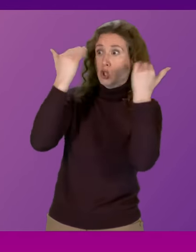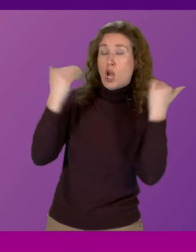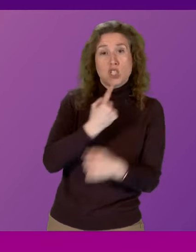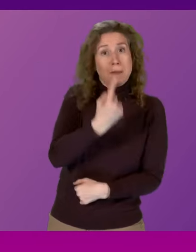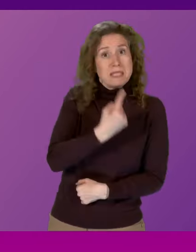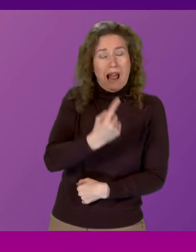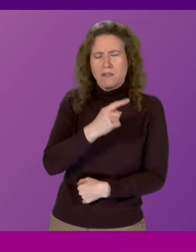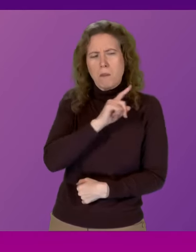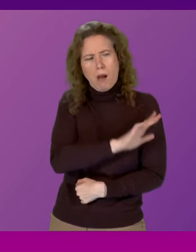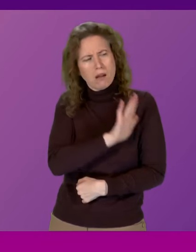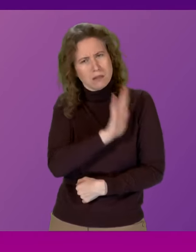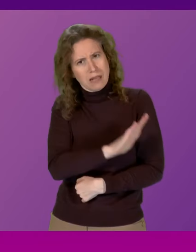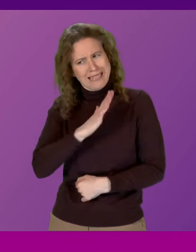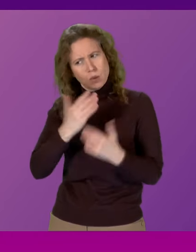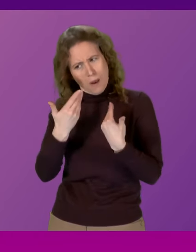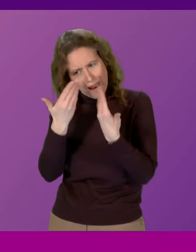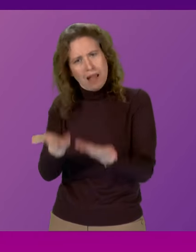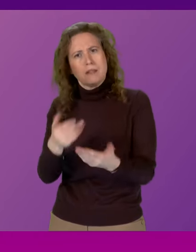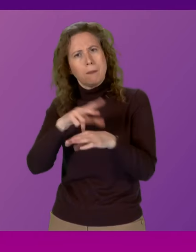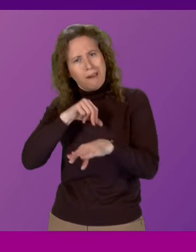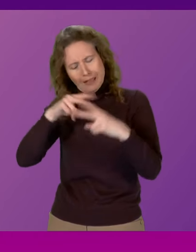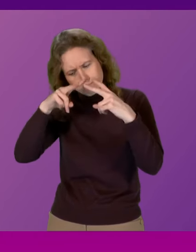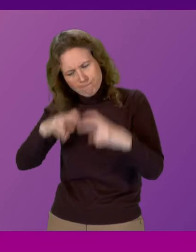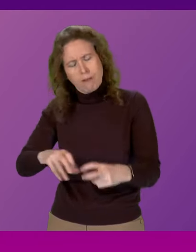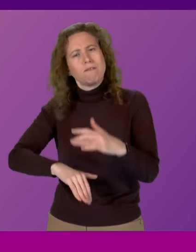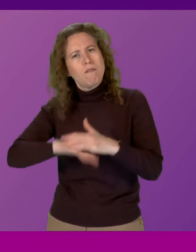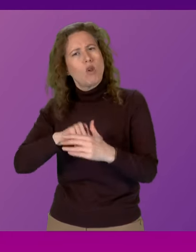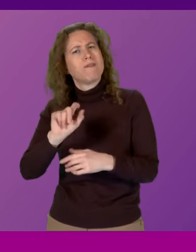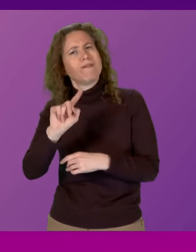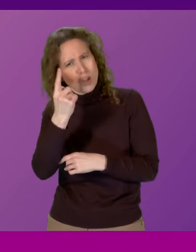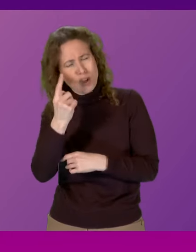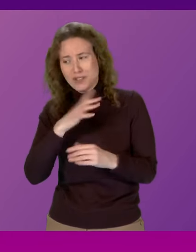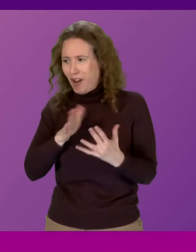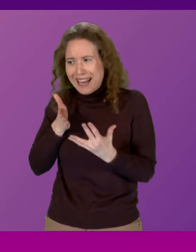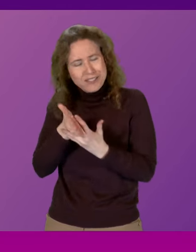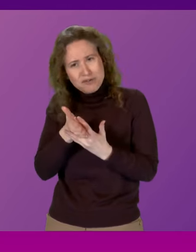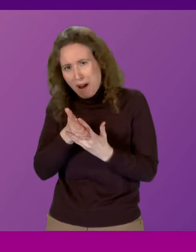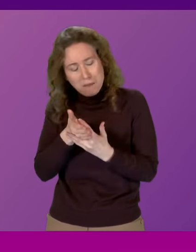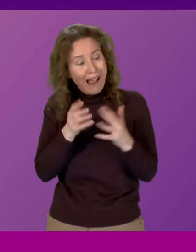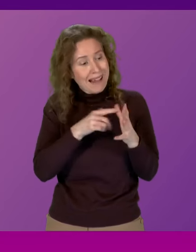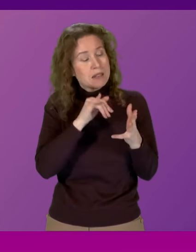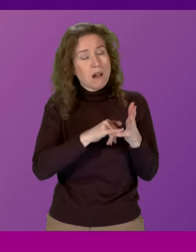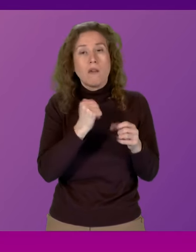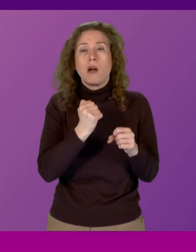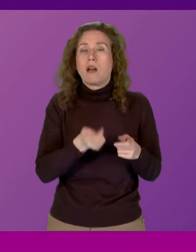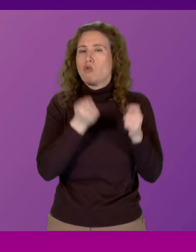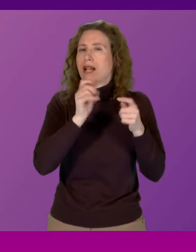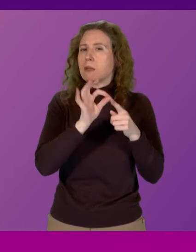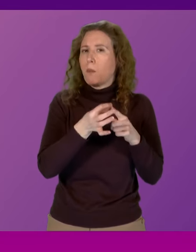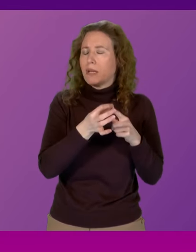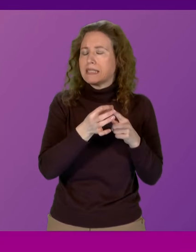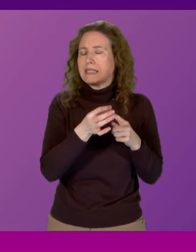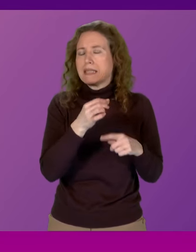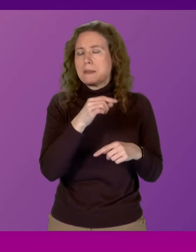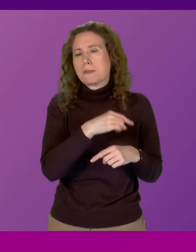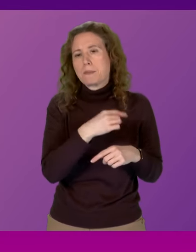It is important that I allow the police investigation to happen without interruption. Anasawa makes the point to me